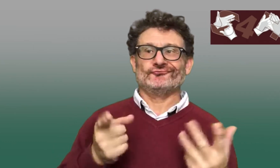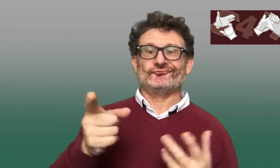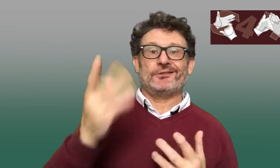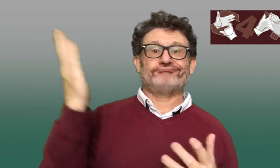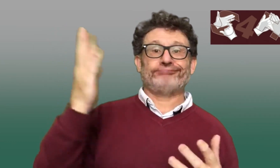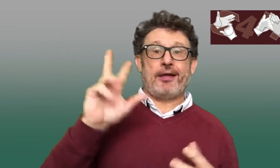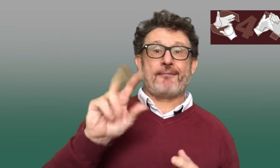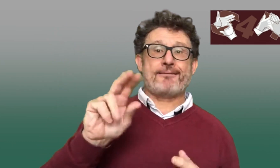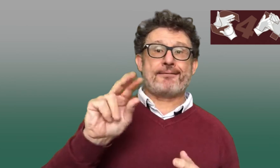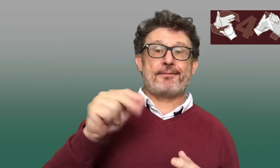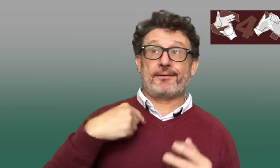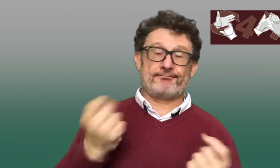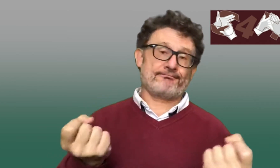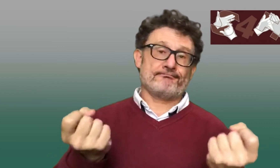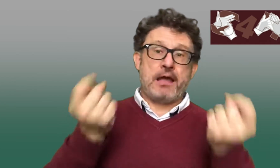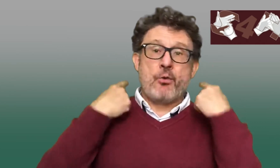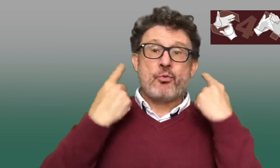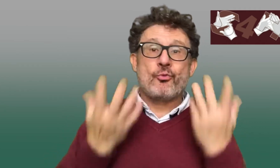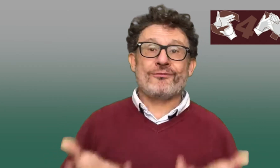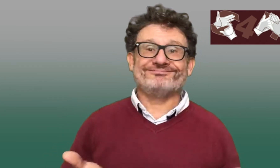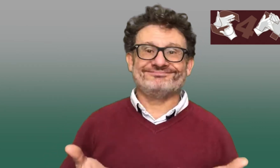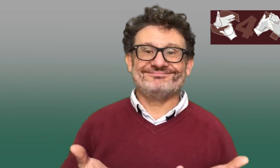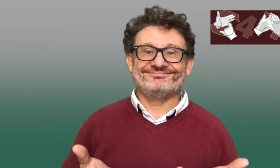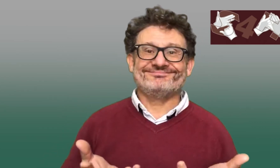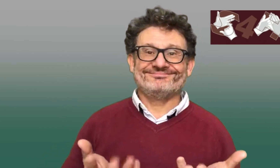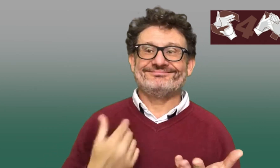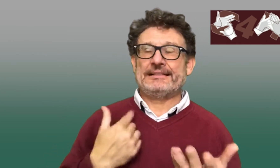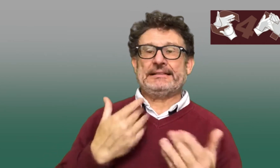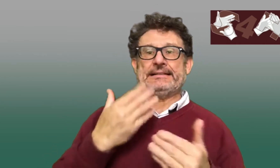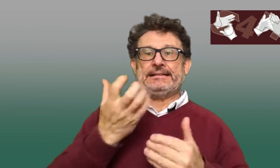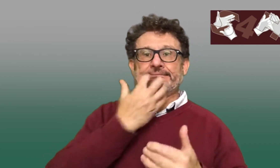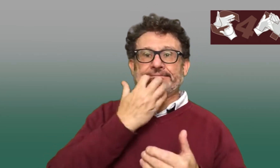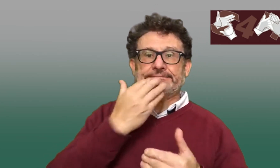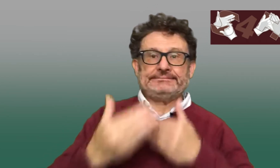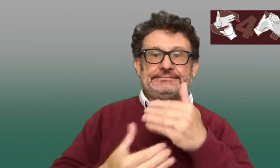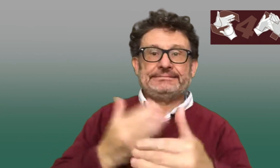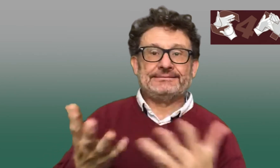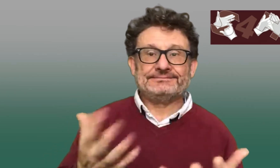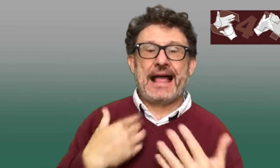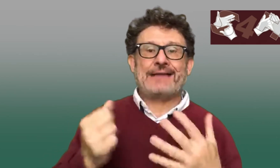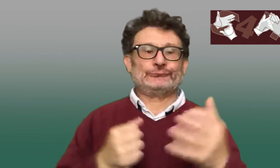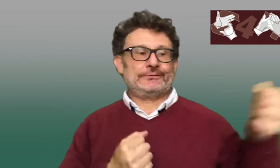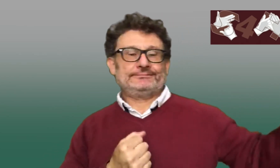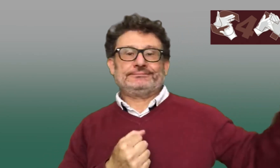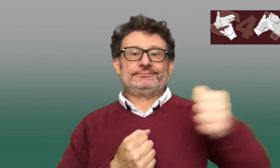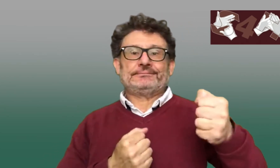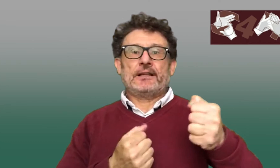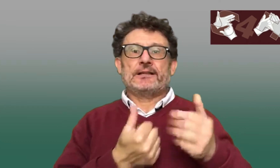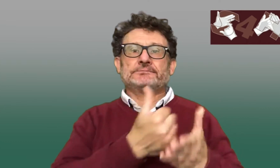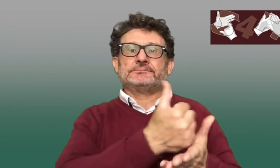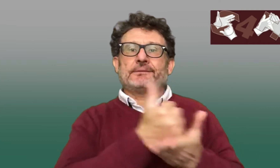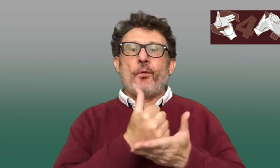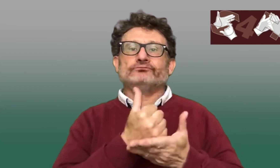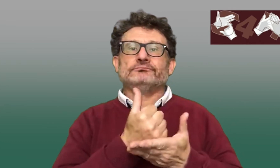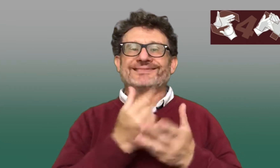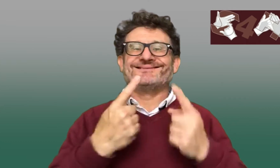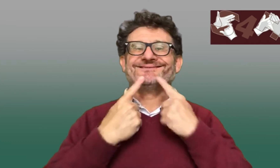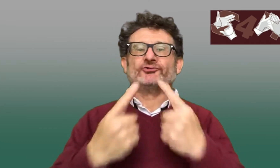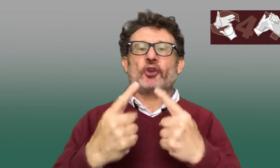hearing college. Everyone around me spoke and I didn't understand what was being said. And I had to just struggle my way through that. I had a support